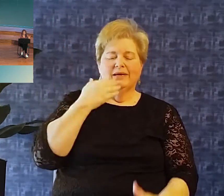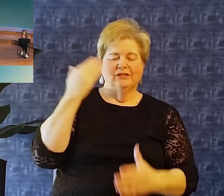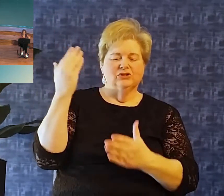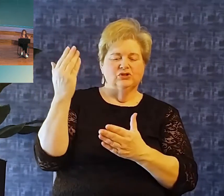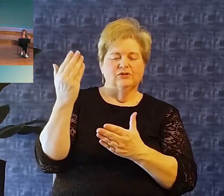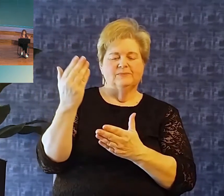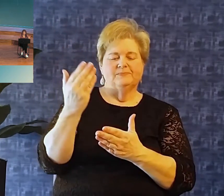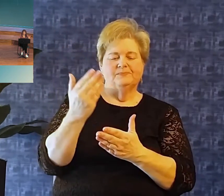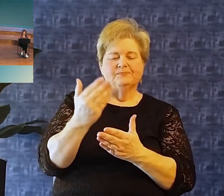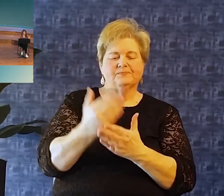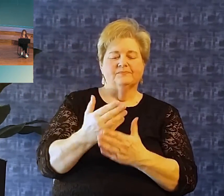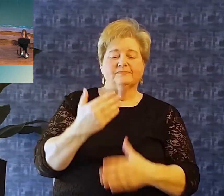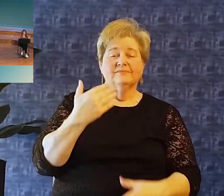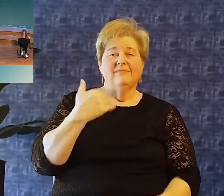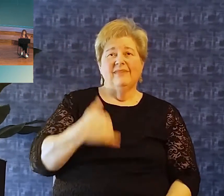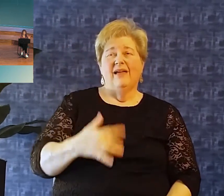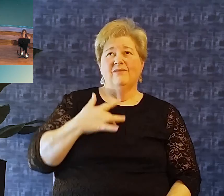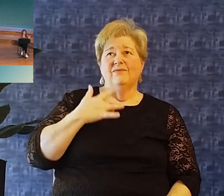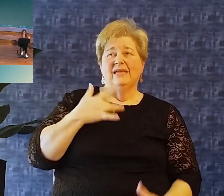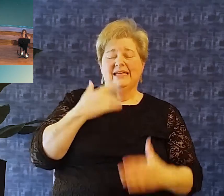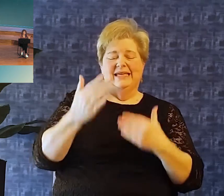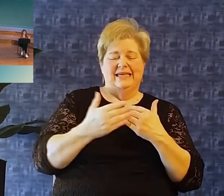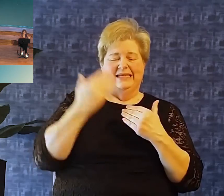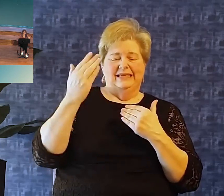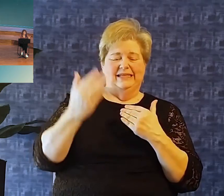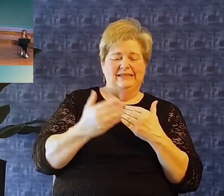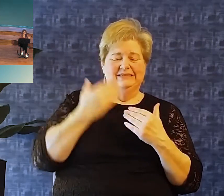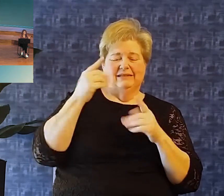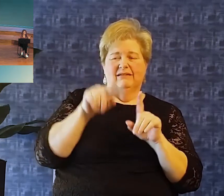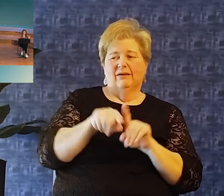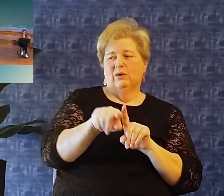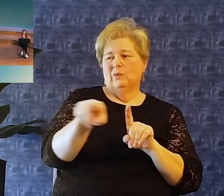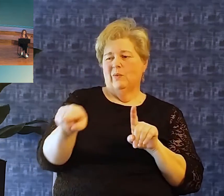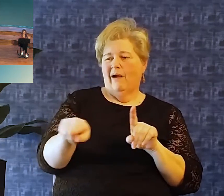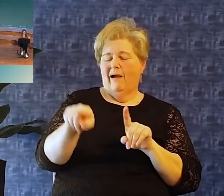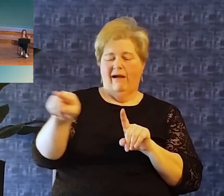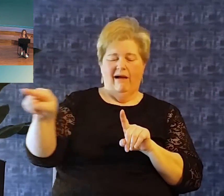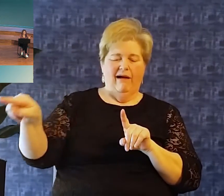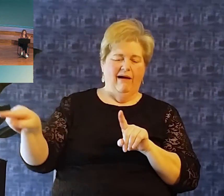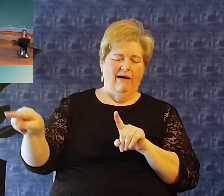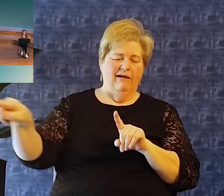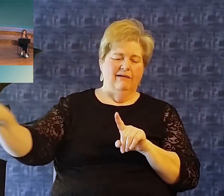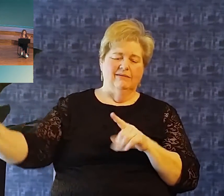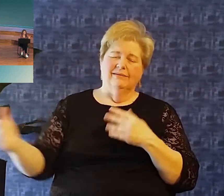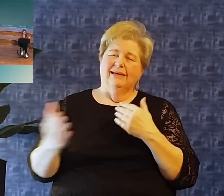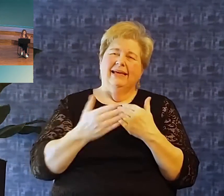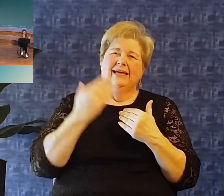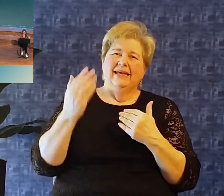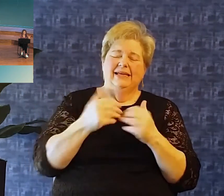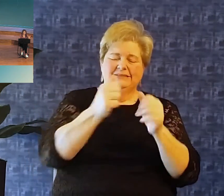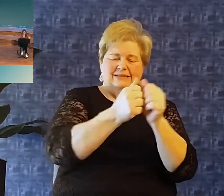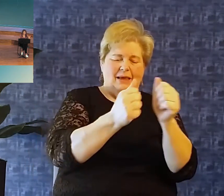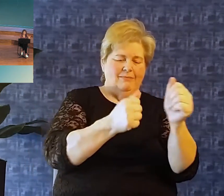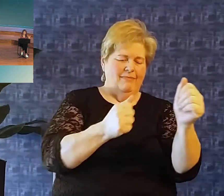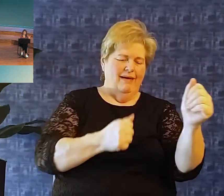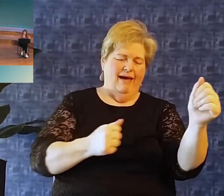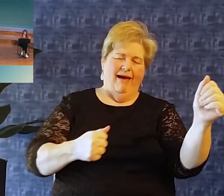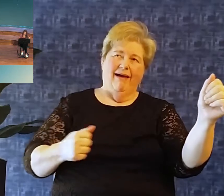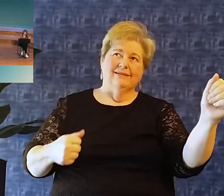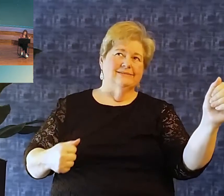heart to thee. Prone to wander, Lord, I feel it. Prone to